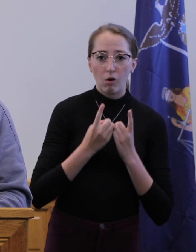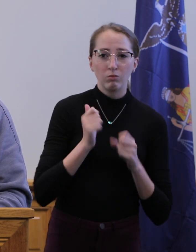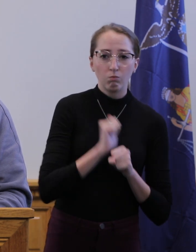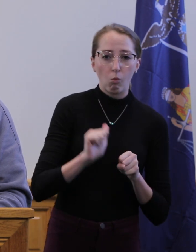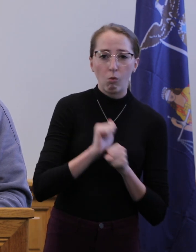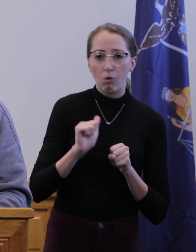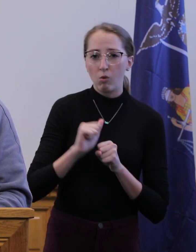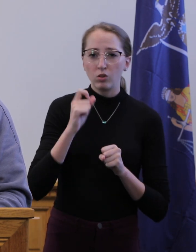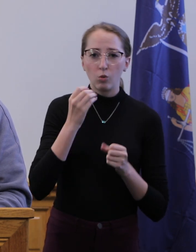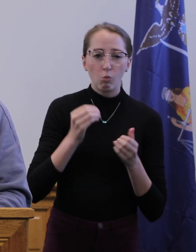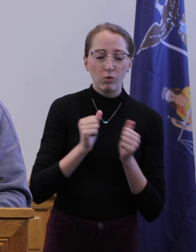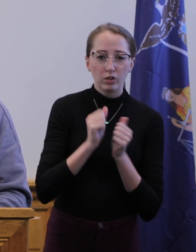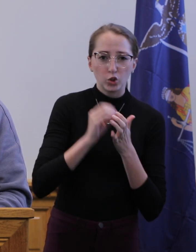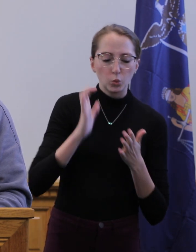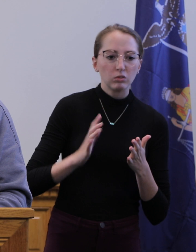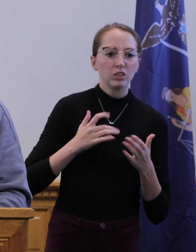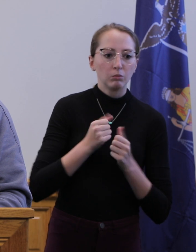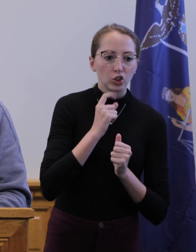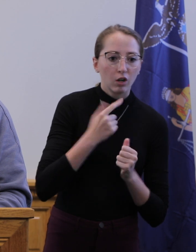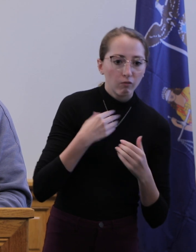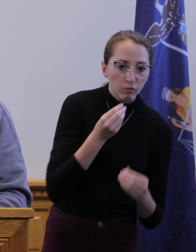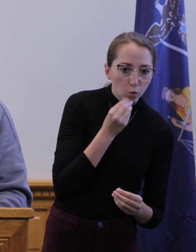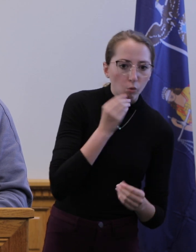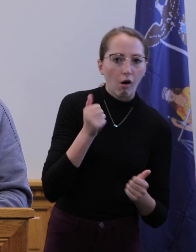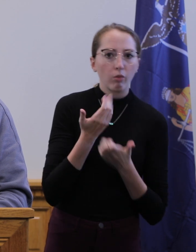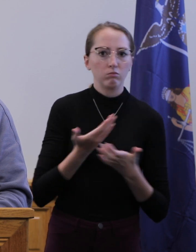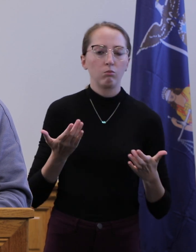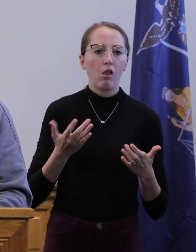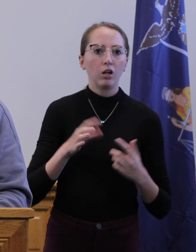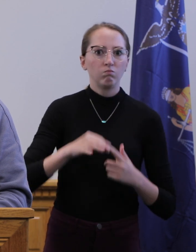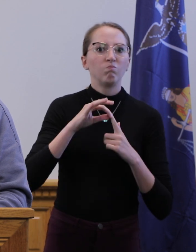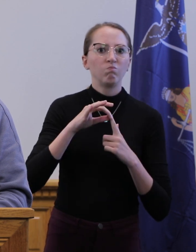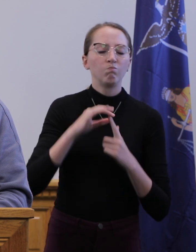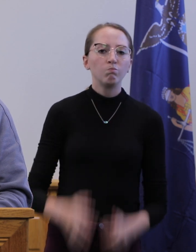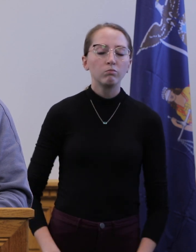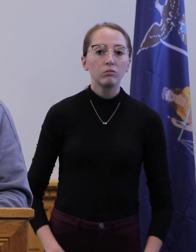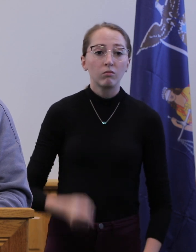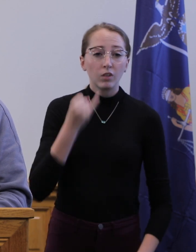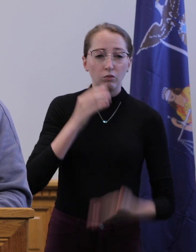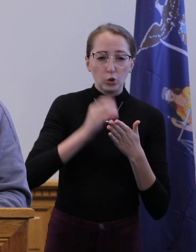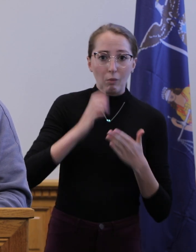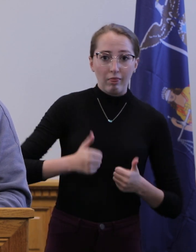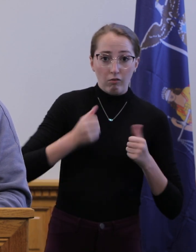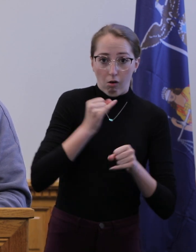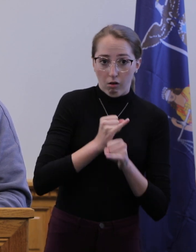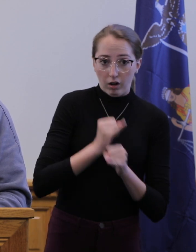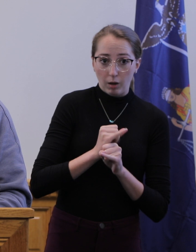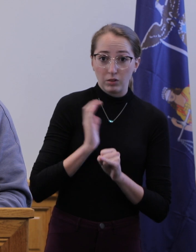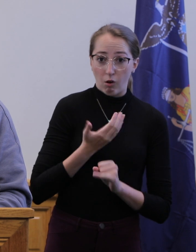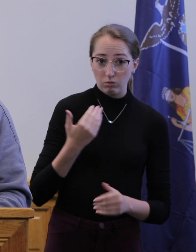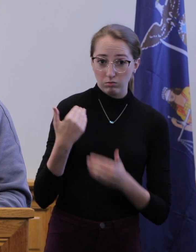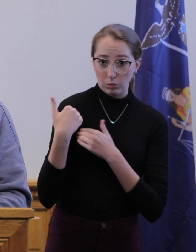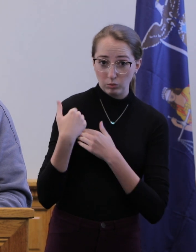affected students and make sure they have food and other essential supplies. If a student lives on campus, it is the college's responsibility